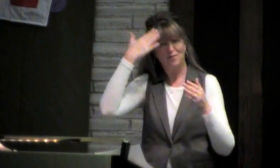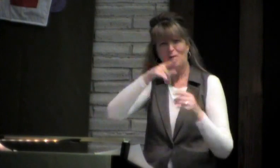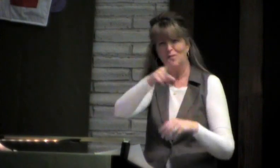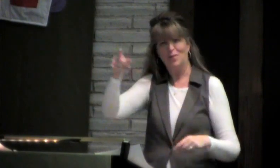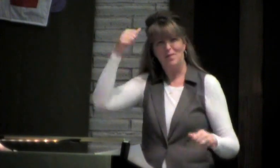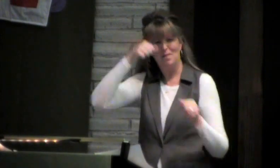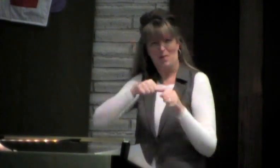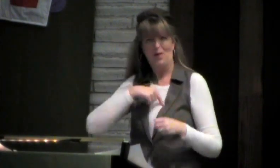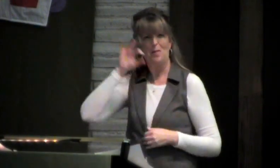him.